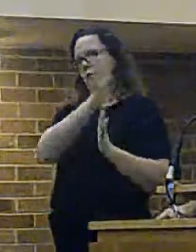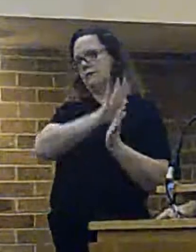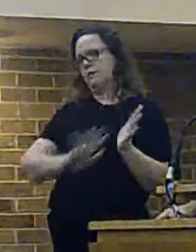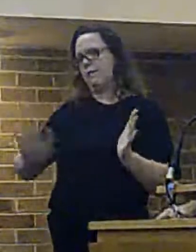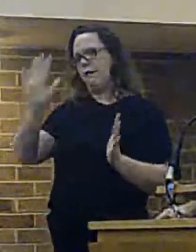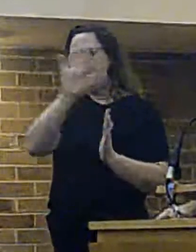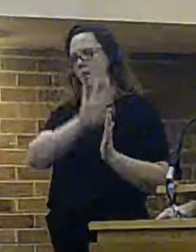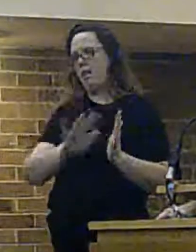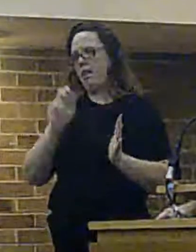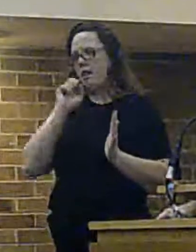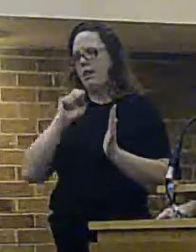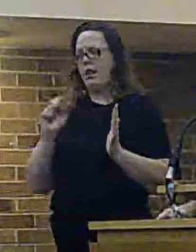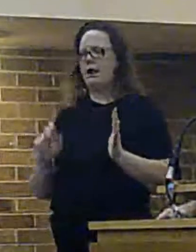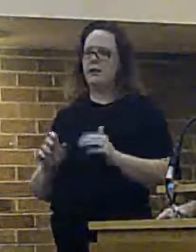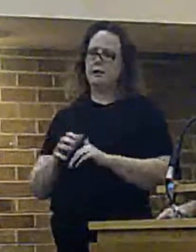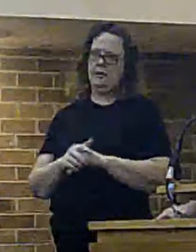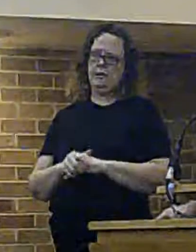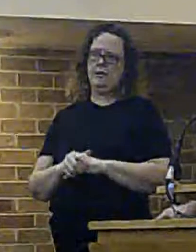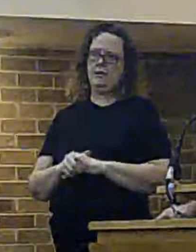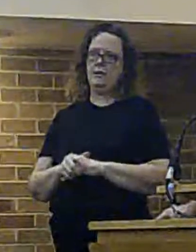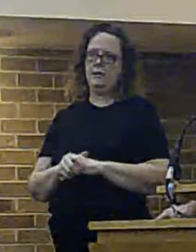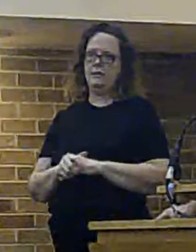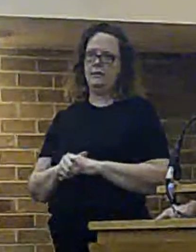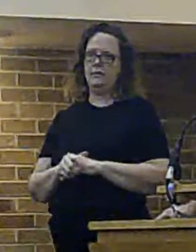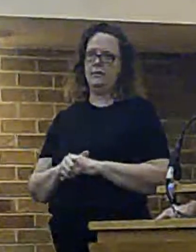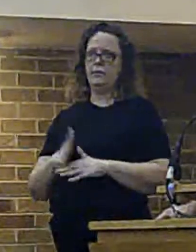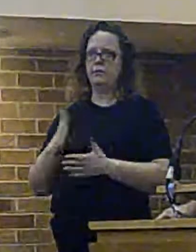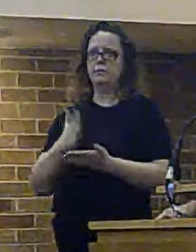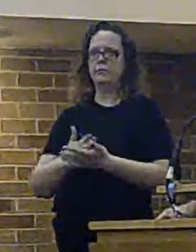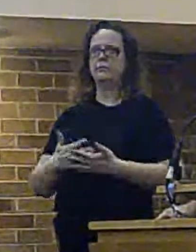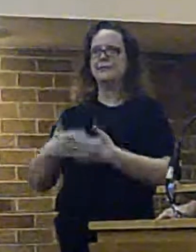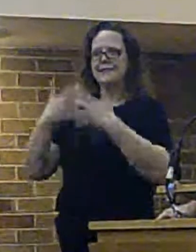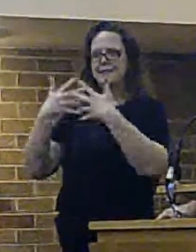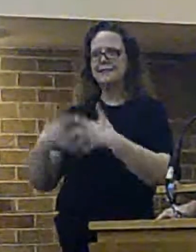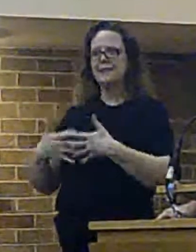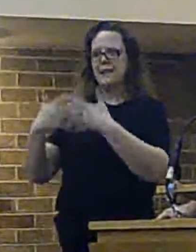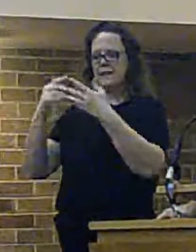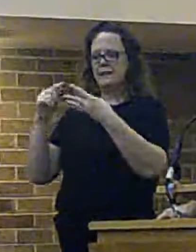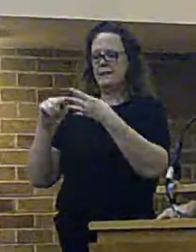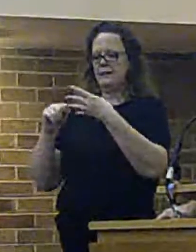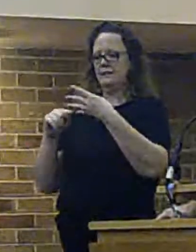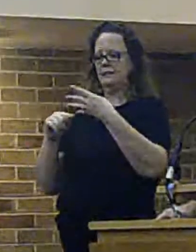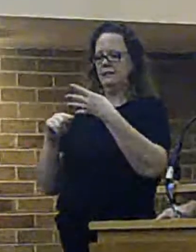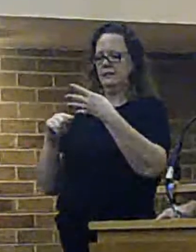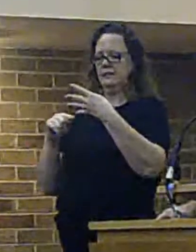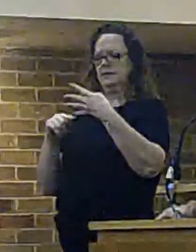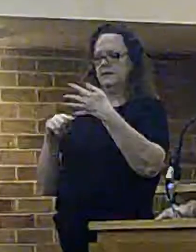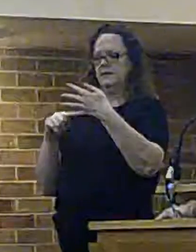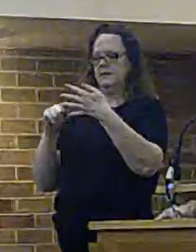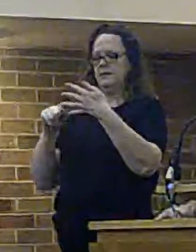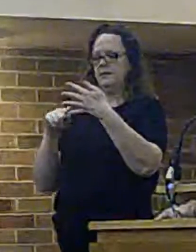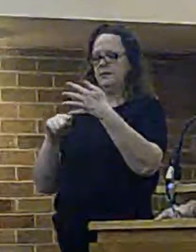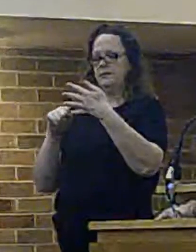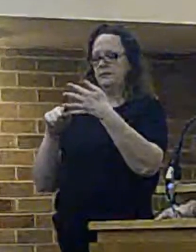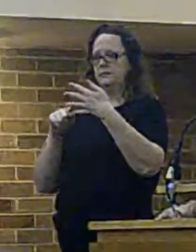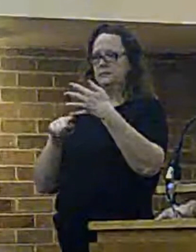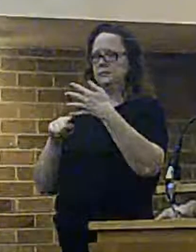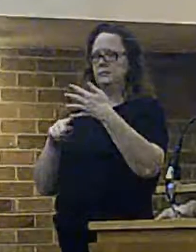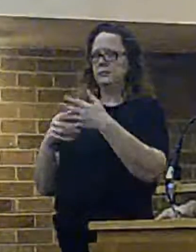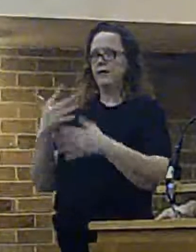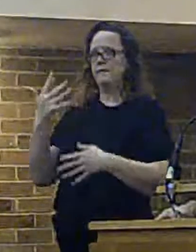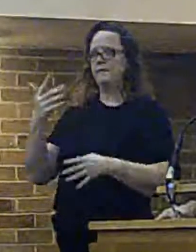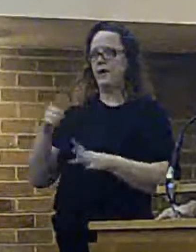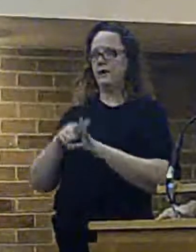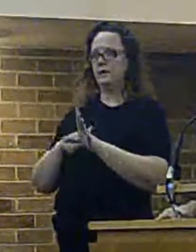Probably the more relevant statistic, which is why I put the last two bullet points up, are over a five year